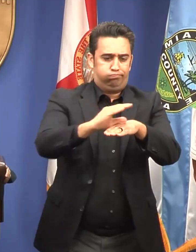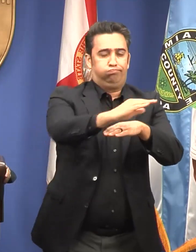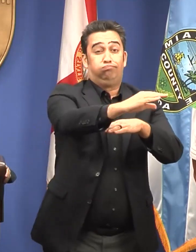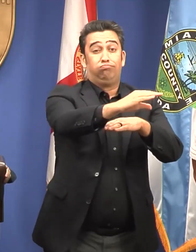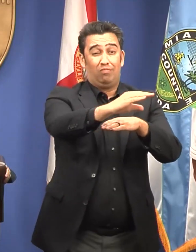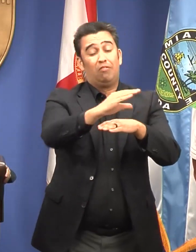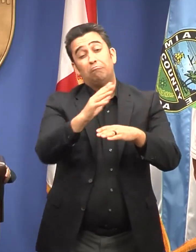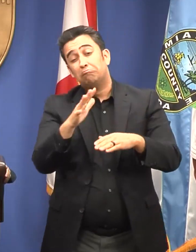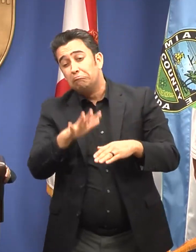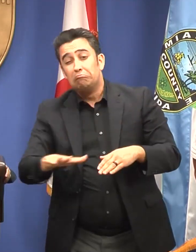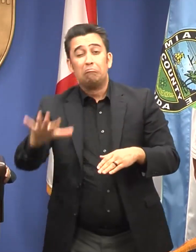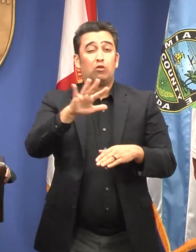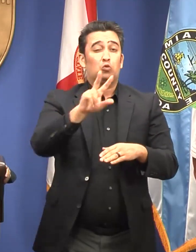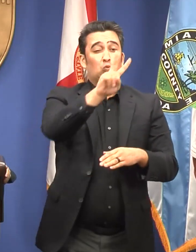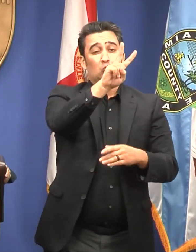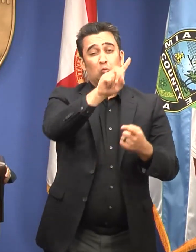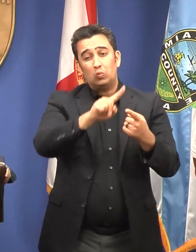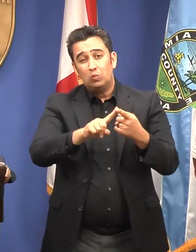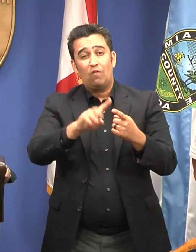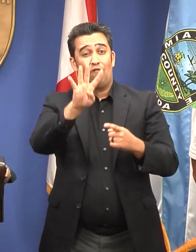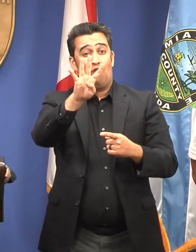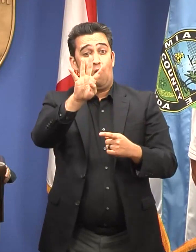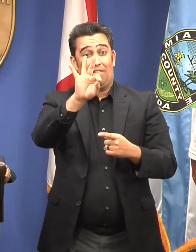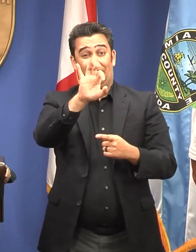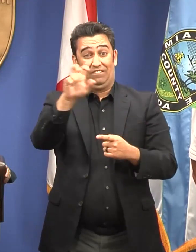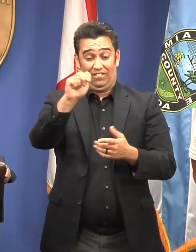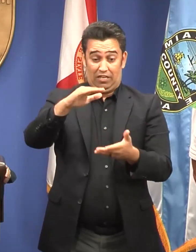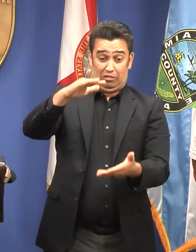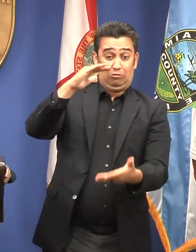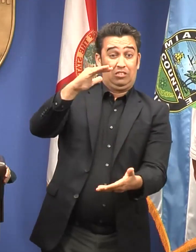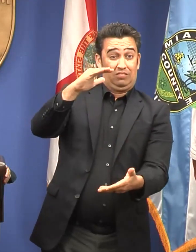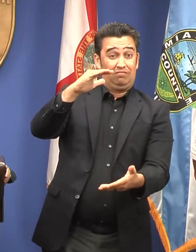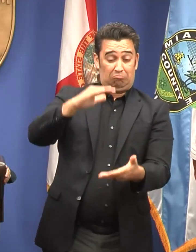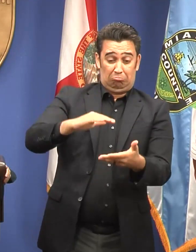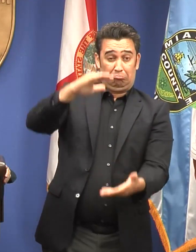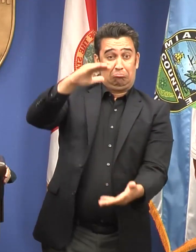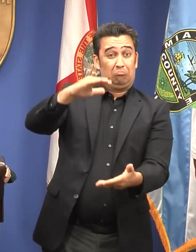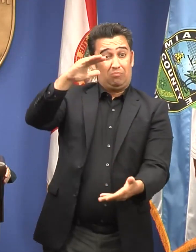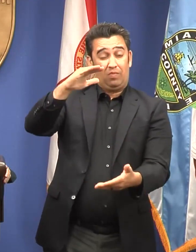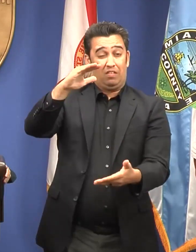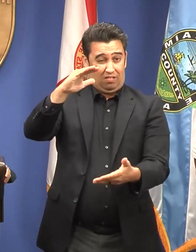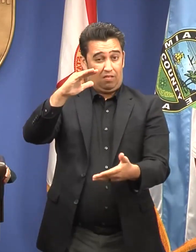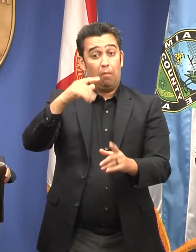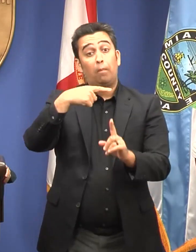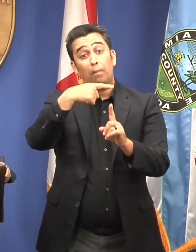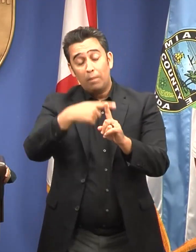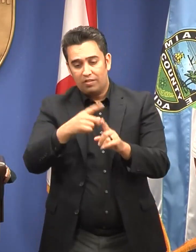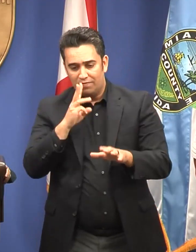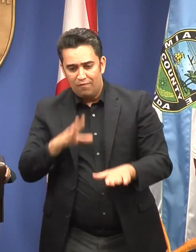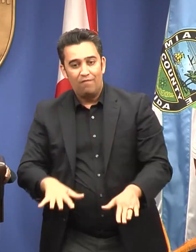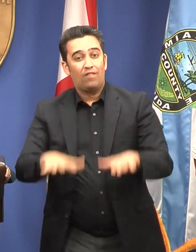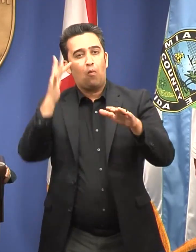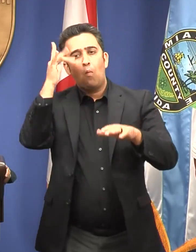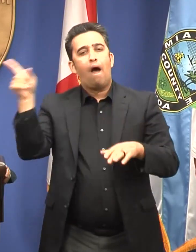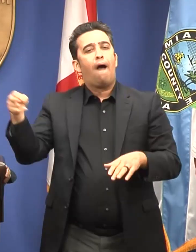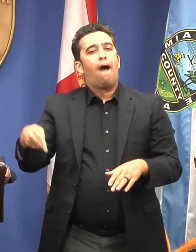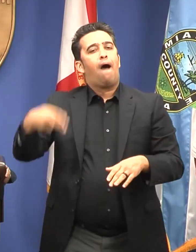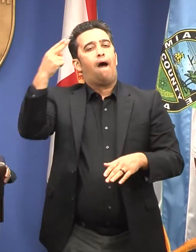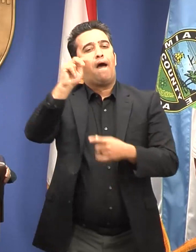with a risk of two to four feet of storm surge possible, and with flooding due to high tides.